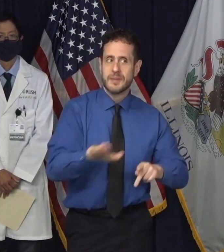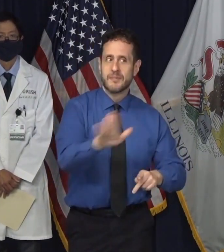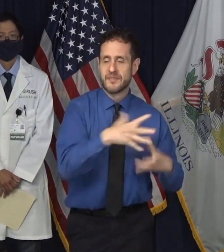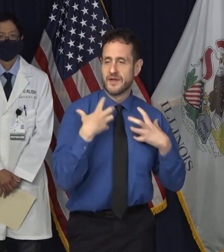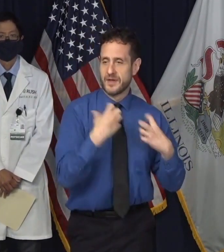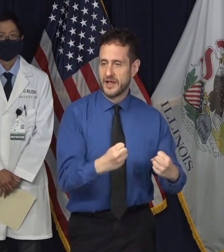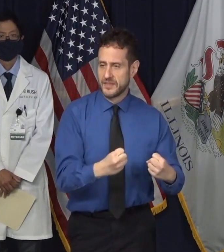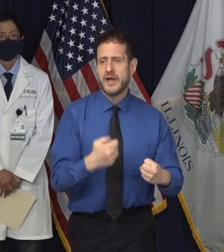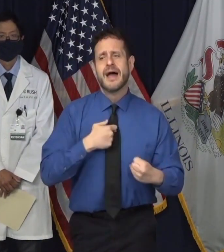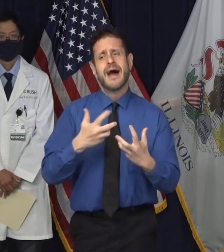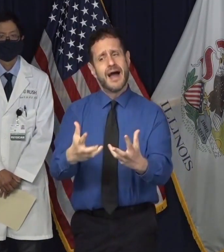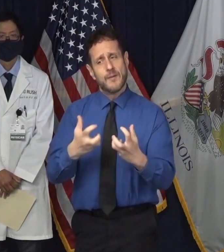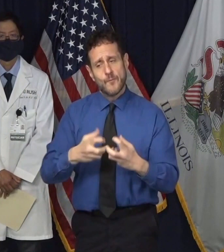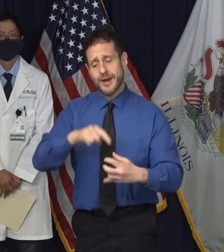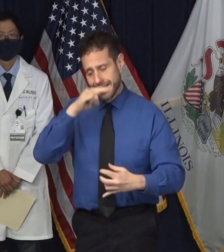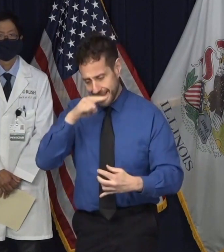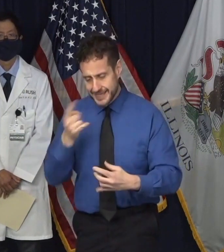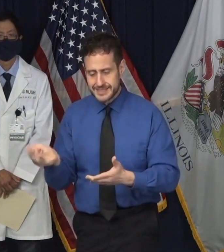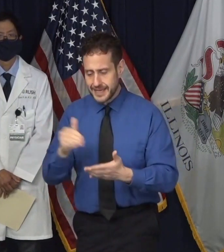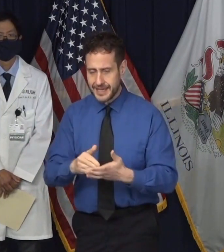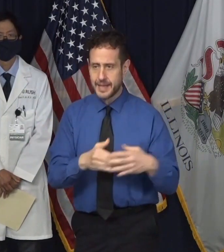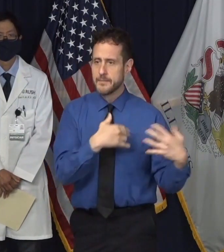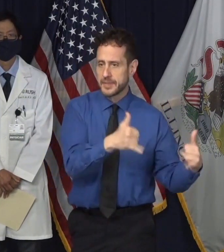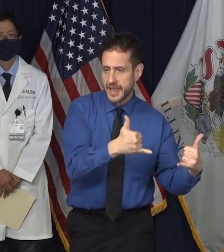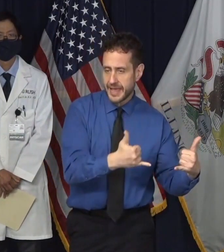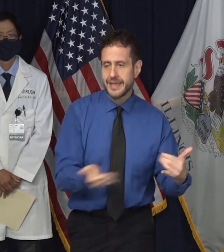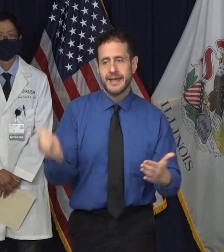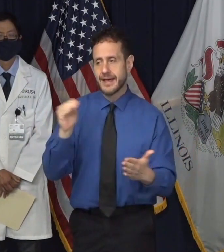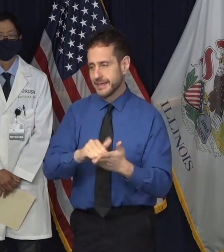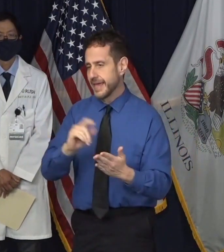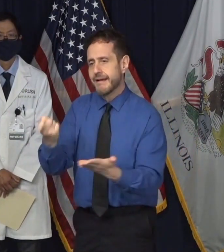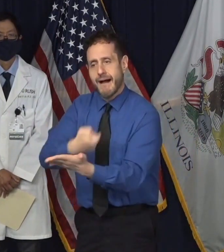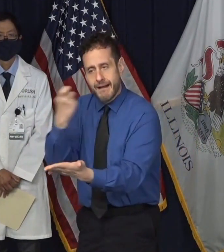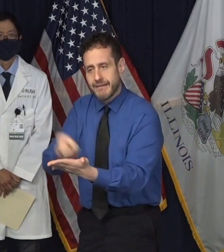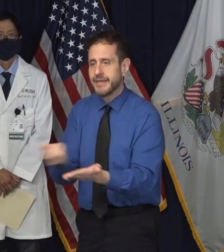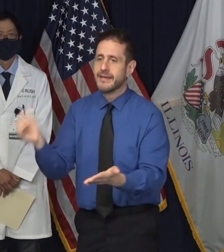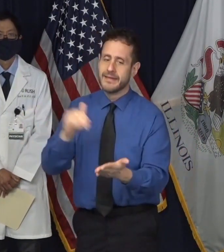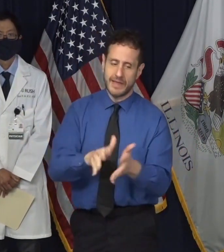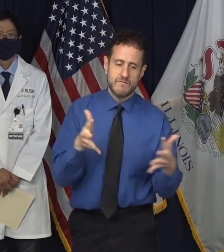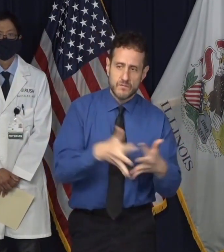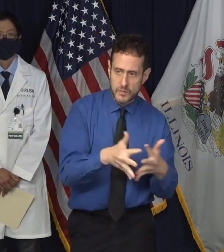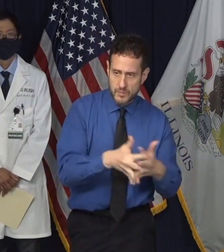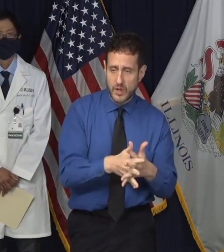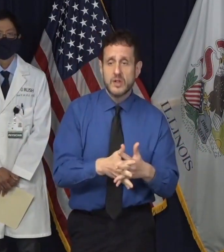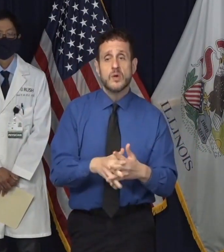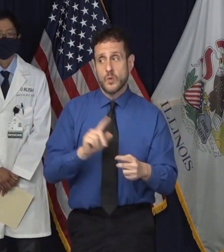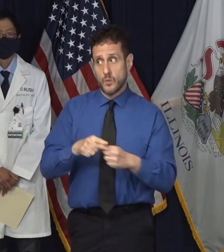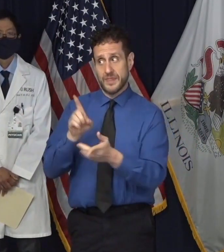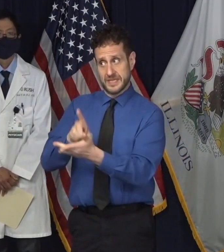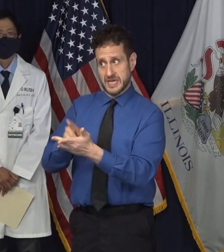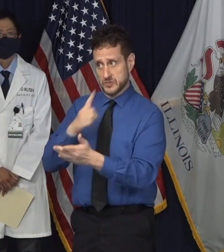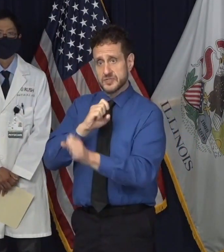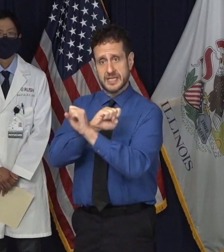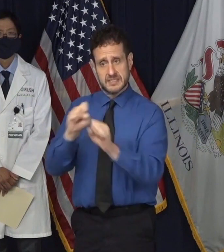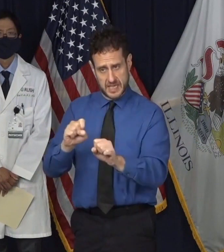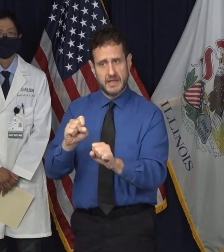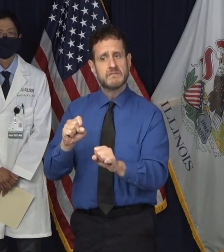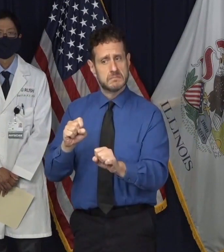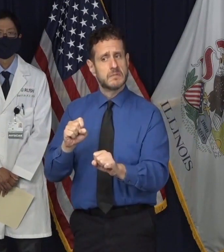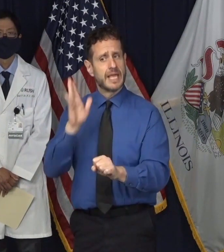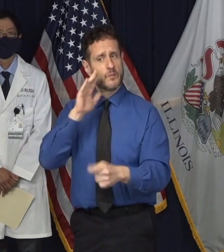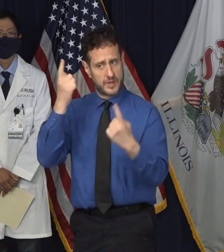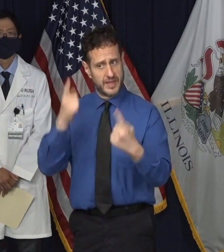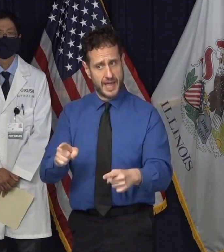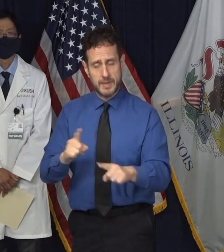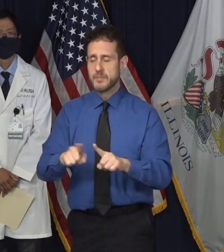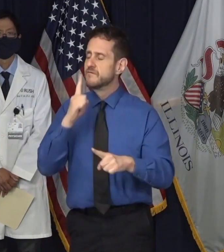the ice as much as anyone, and we'll get there when the doctors say it's safe. Until then, let's focus on